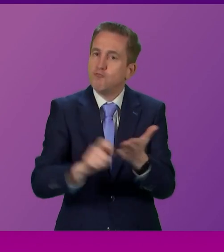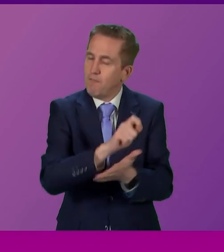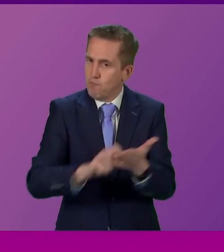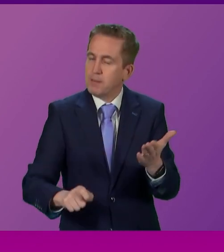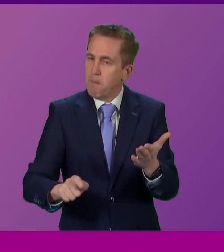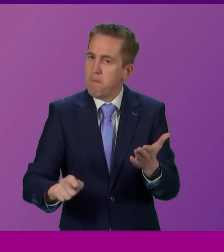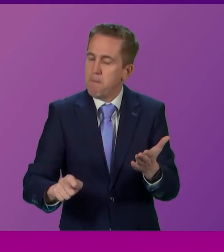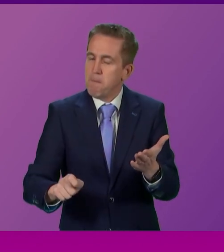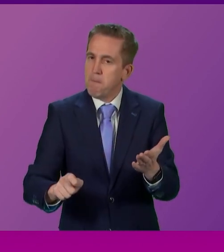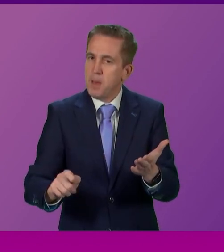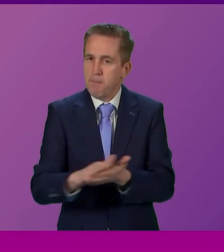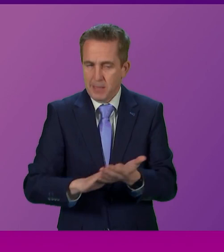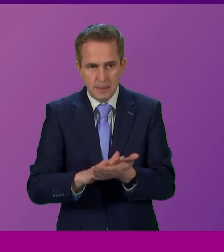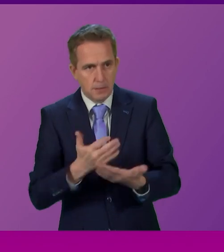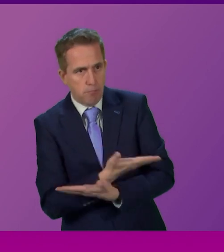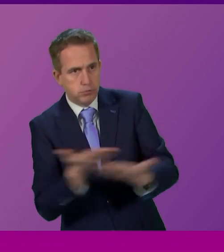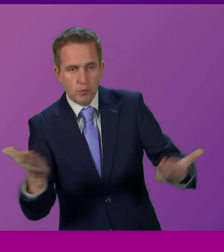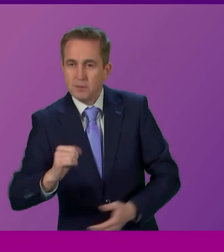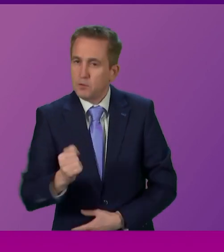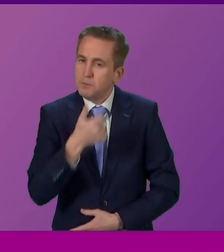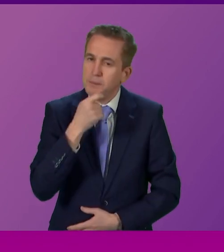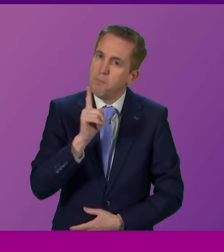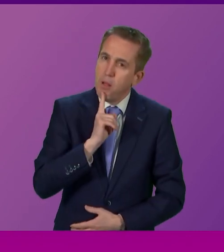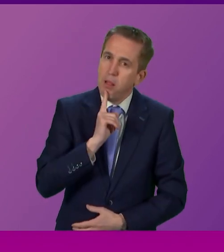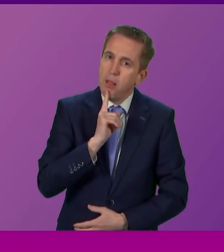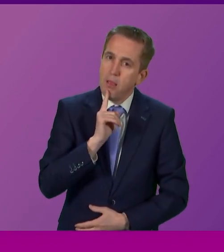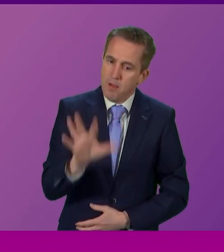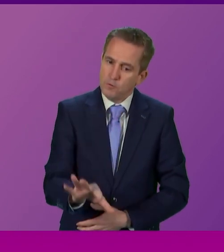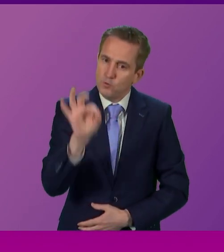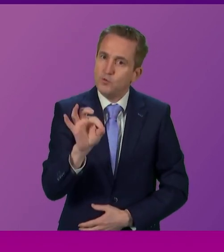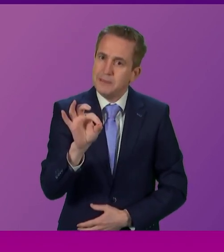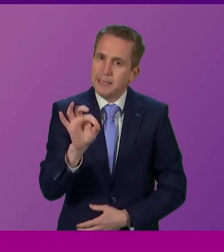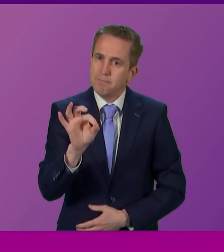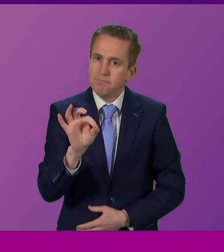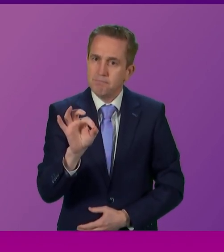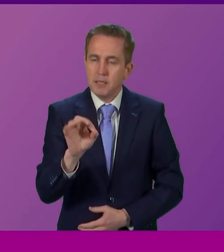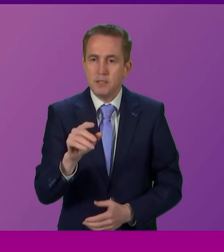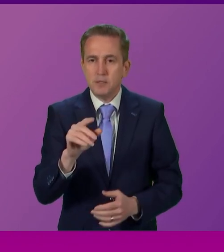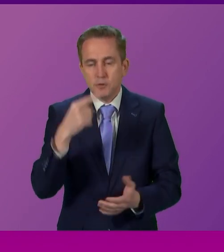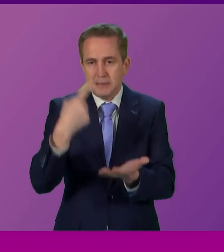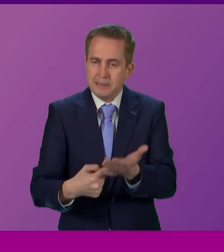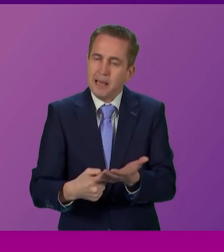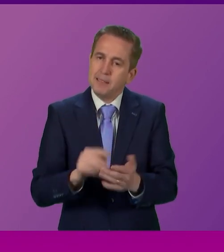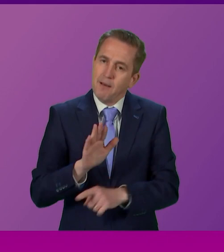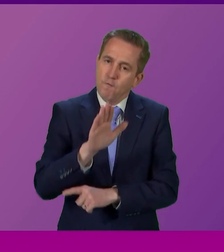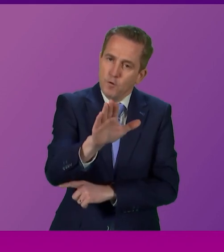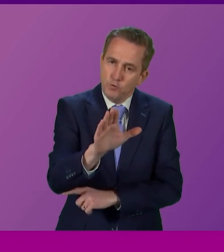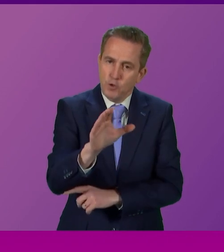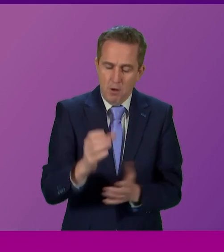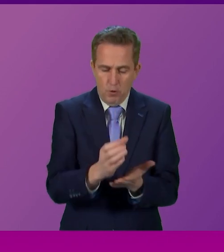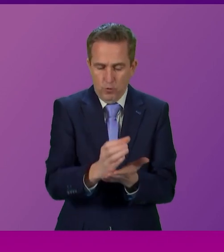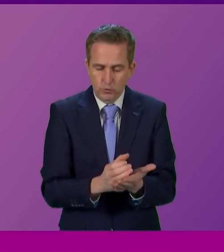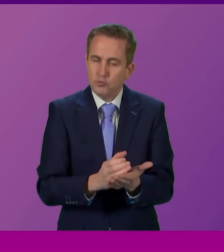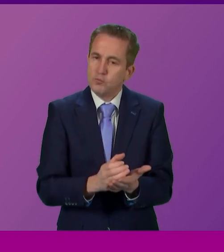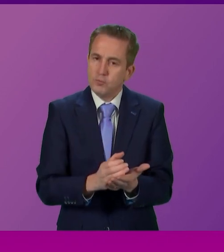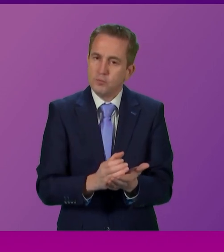itself an exercise by people in Scotland of their right to choose their constitutional future. A right that used